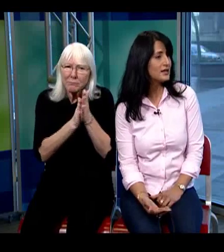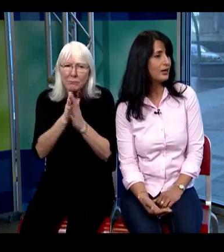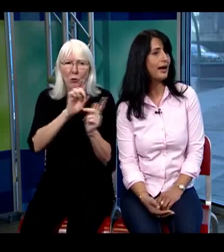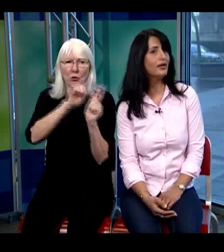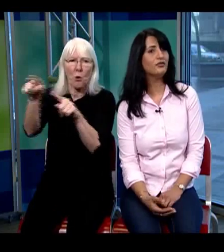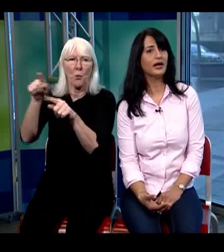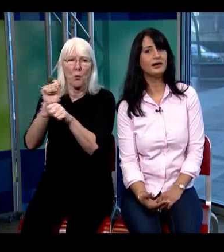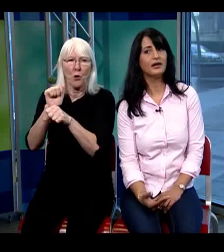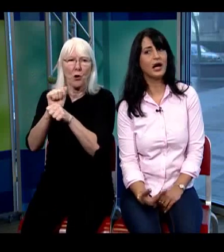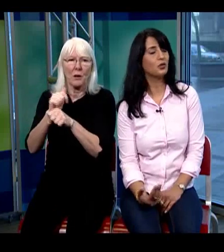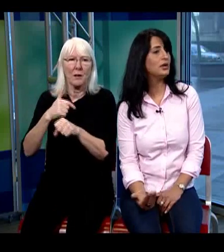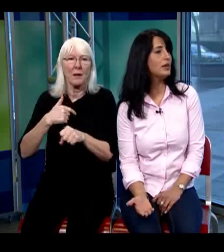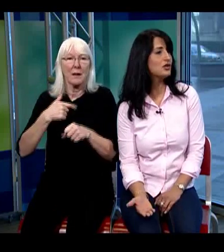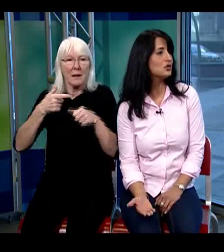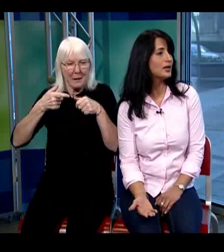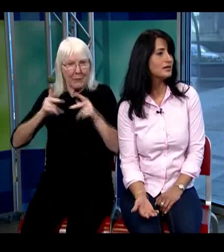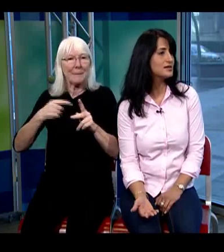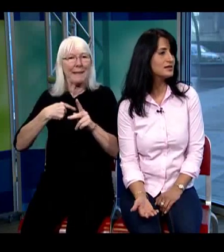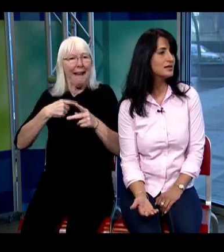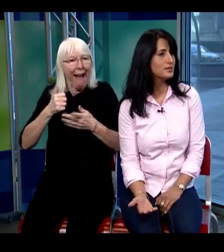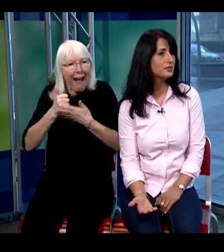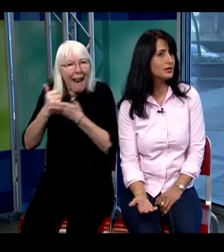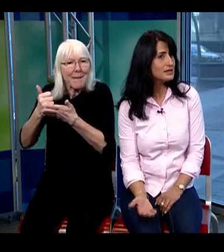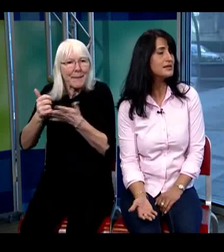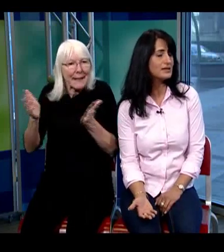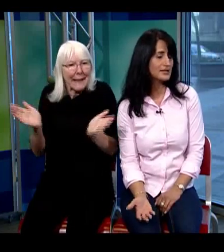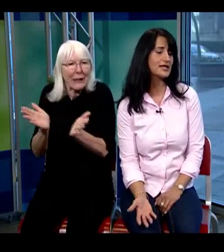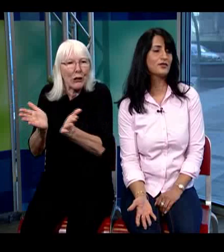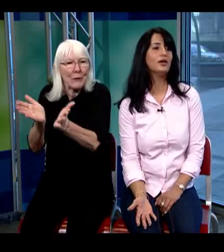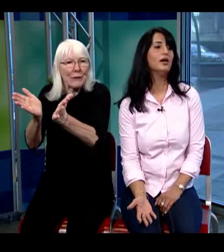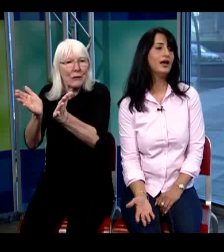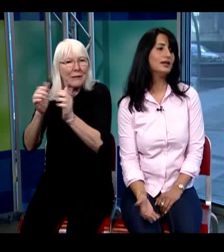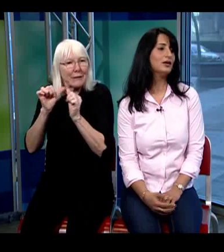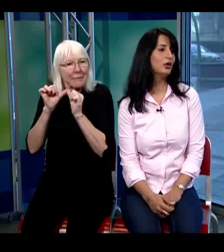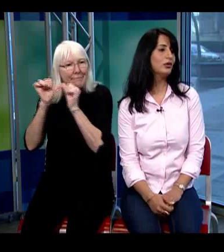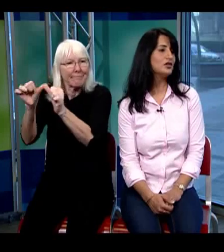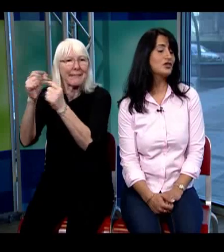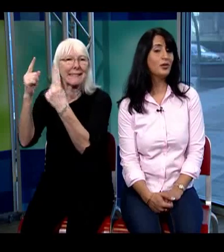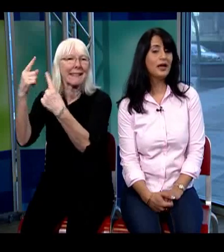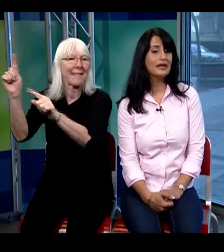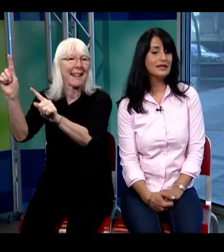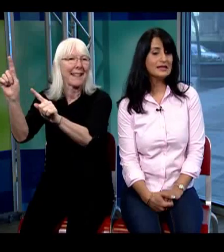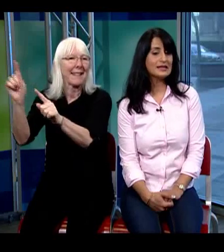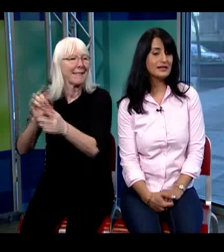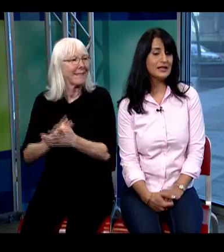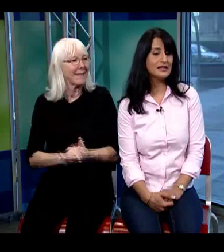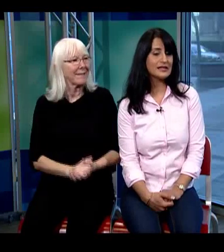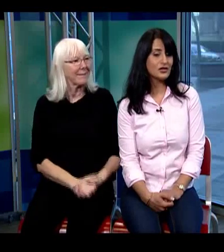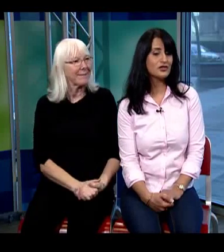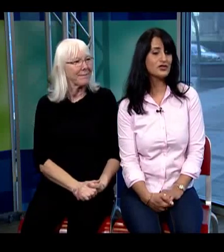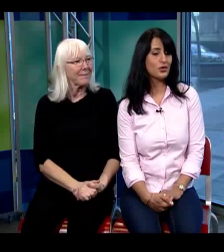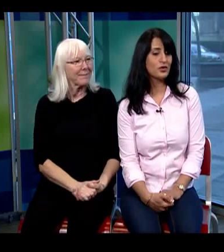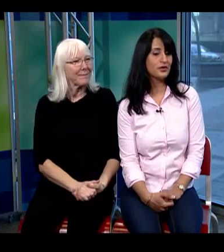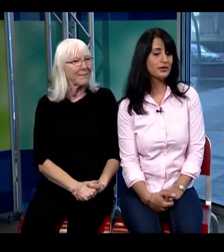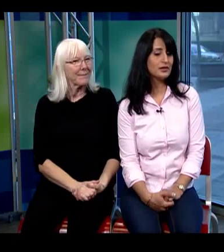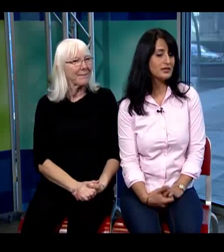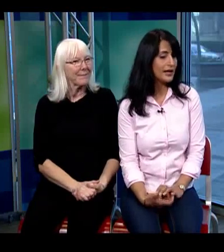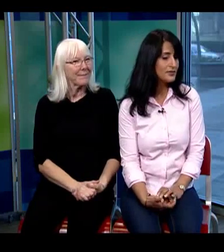they would have and how do we make sure that this is this is successful in the long range so these these sessions or time